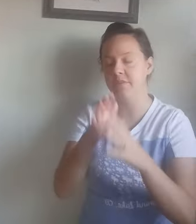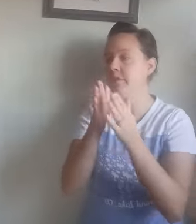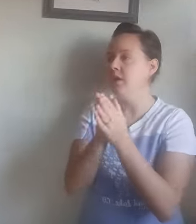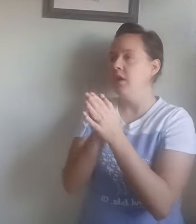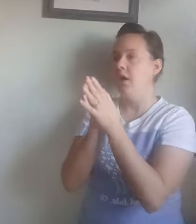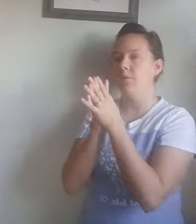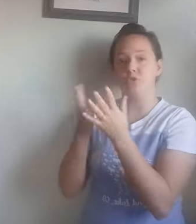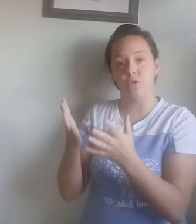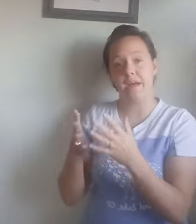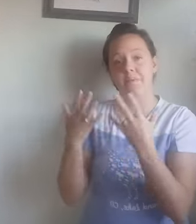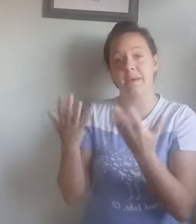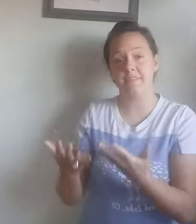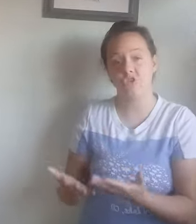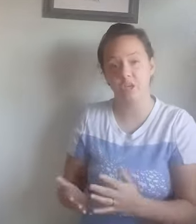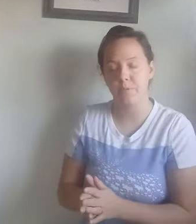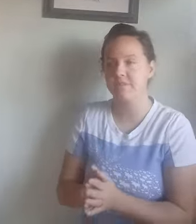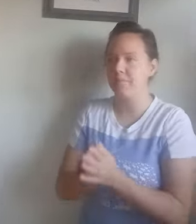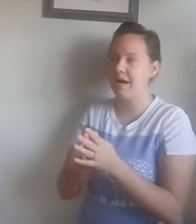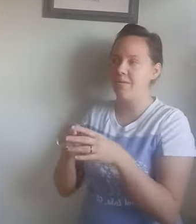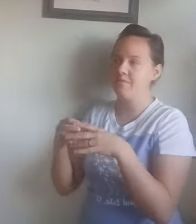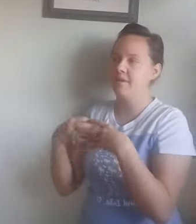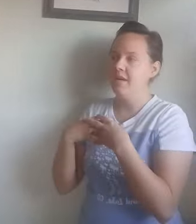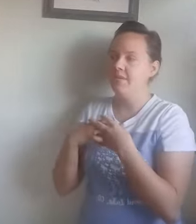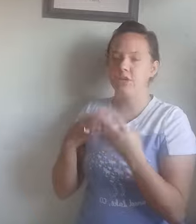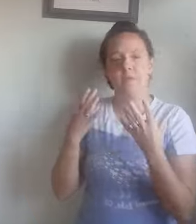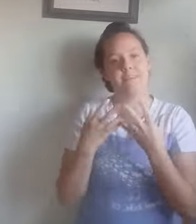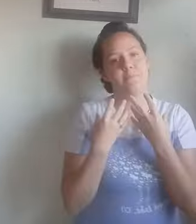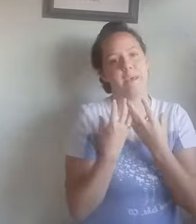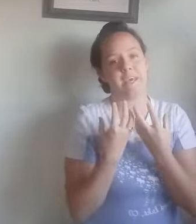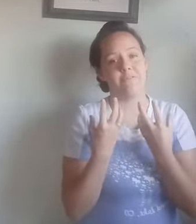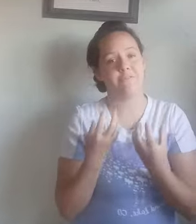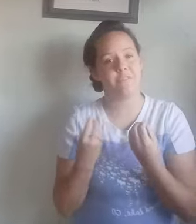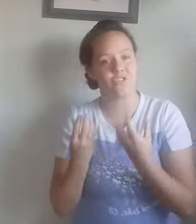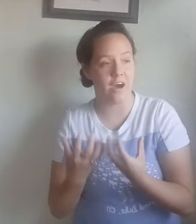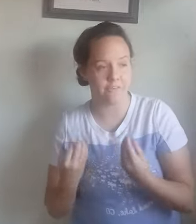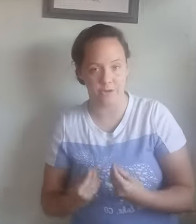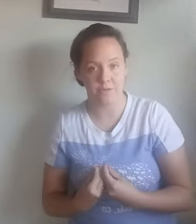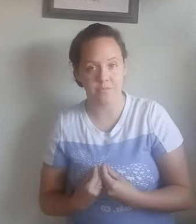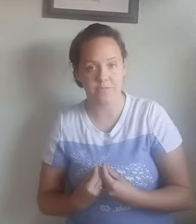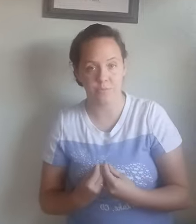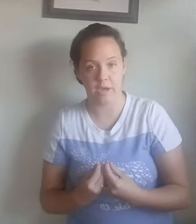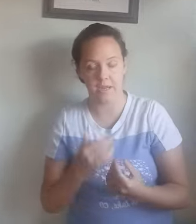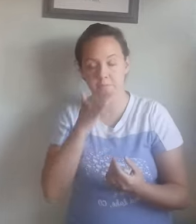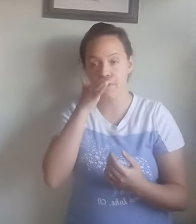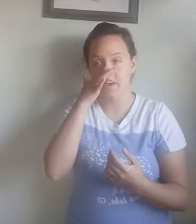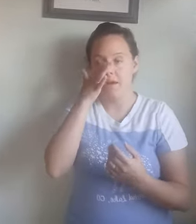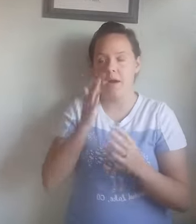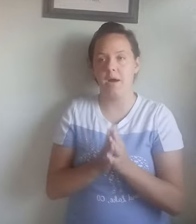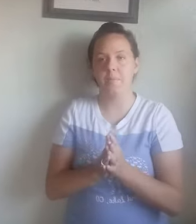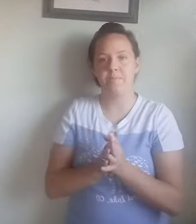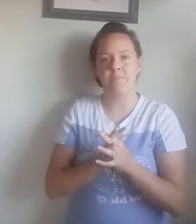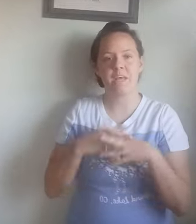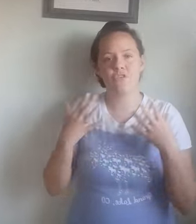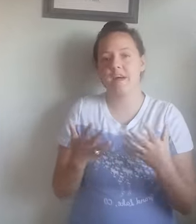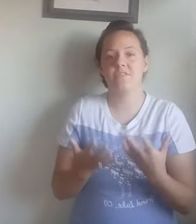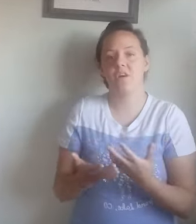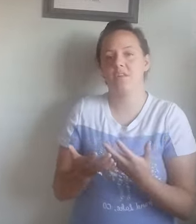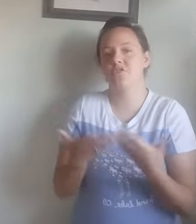um, to do that. makes it cheaper. Sometimes they do that to make it softer, right? Um, and so that's all, so